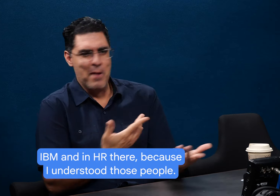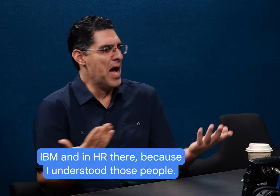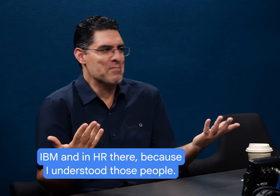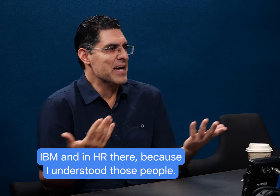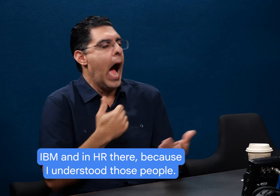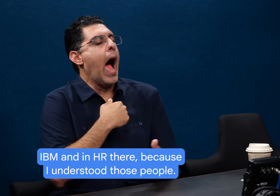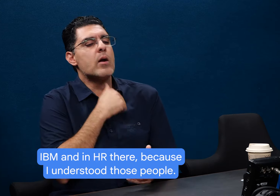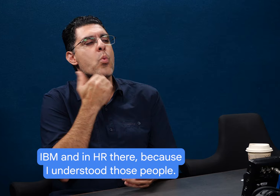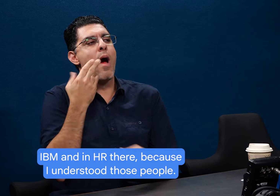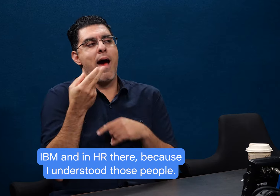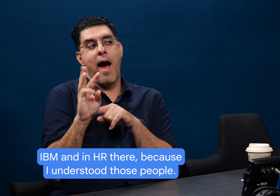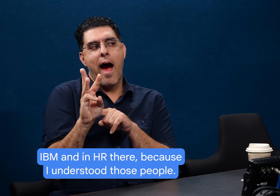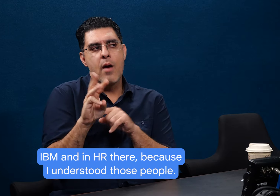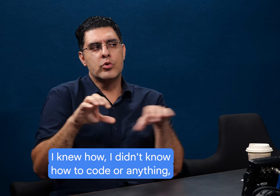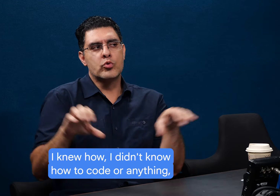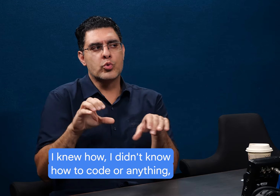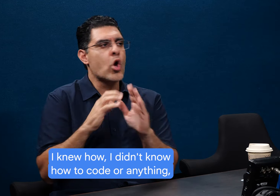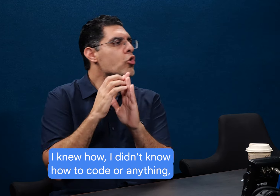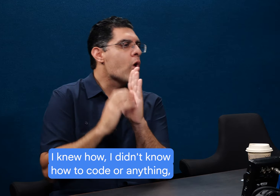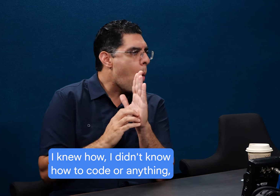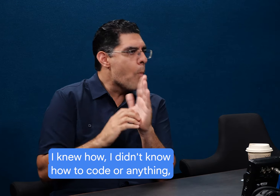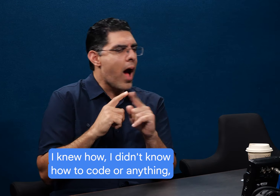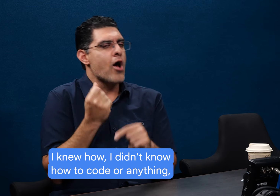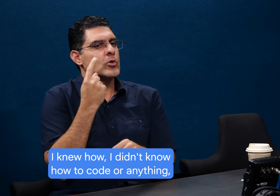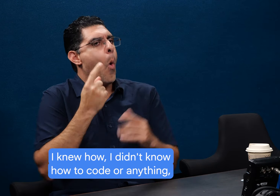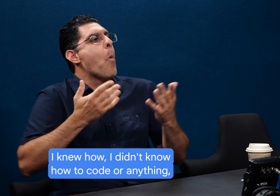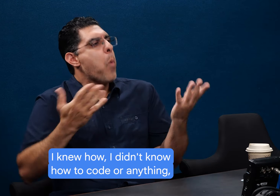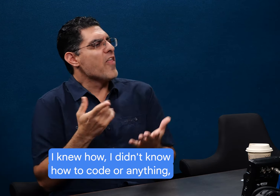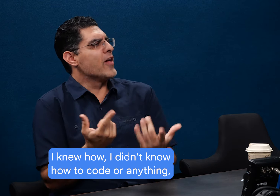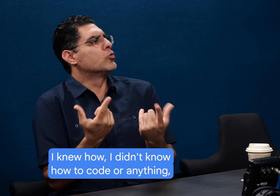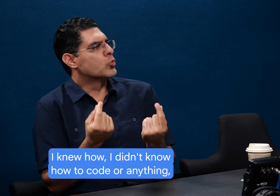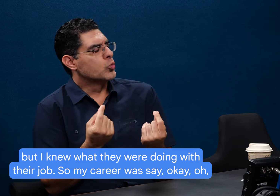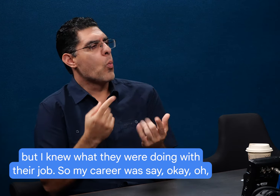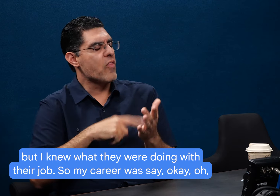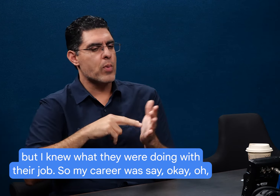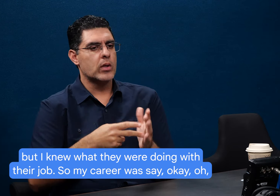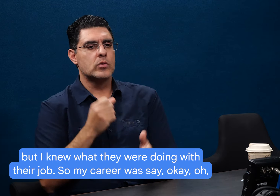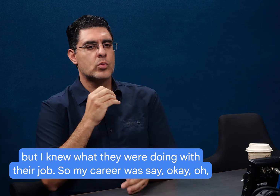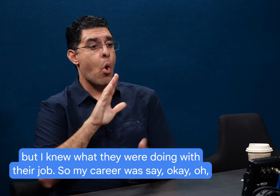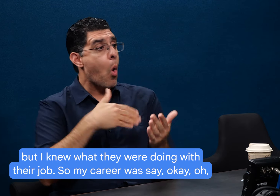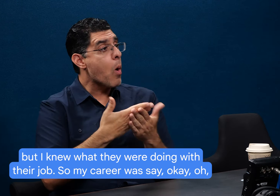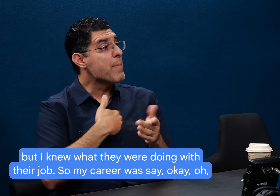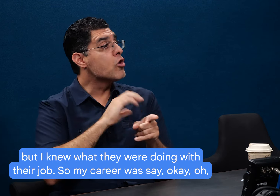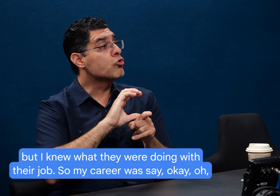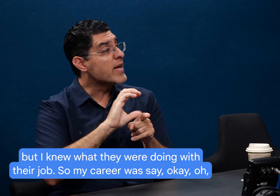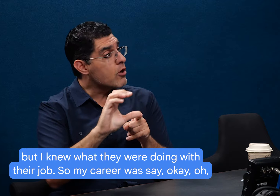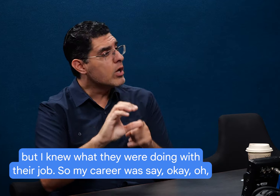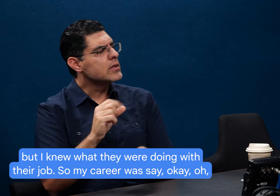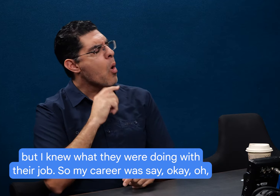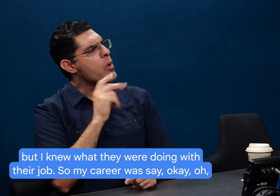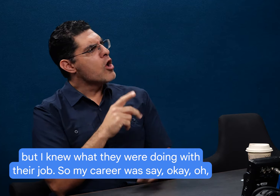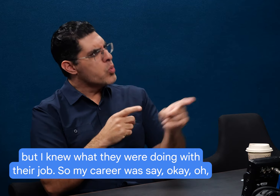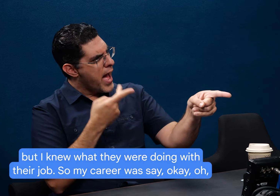And in HR there, because I understood those people. I knew how, I didn't know how to code or anything, but I knew what they were doing